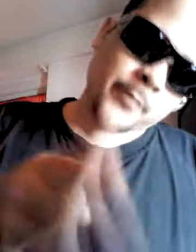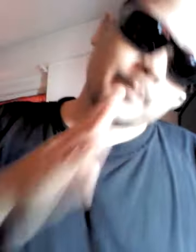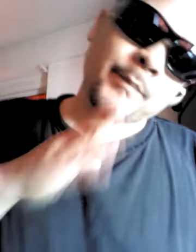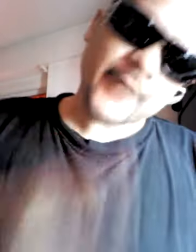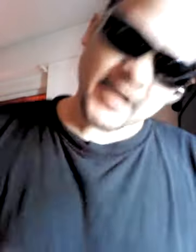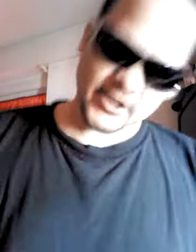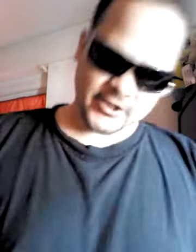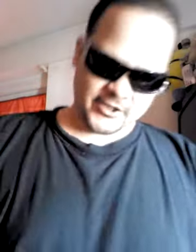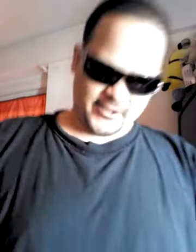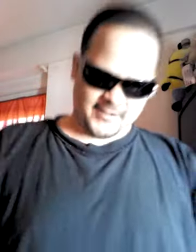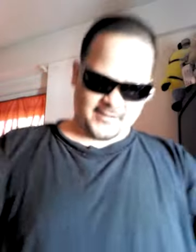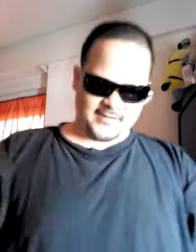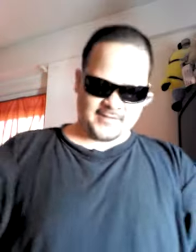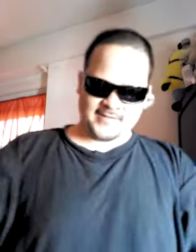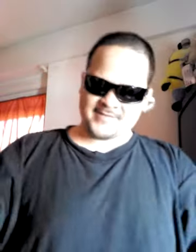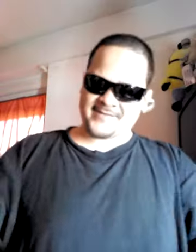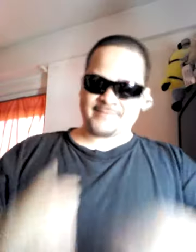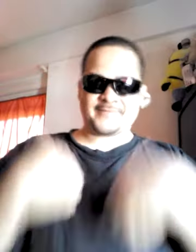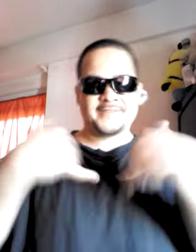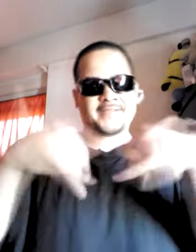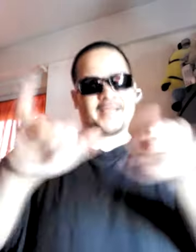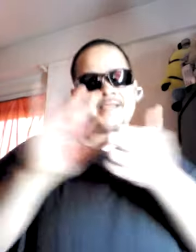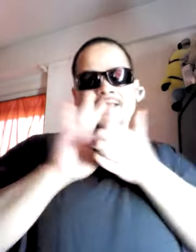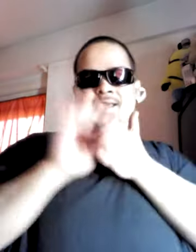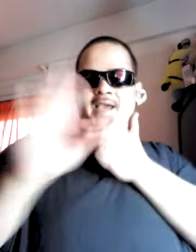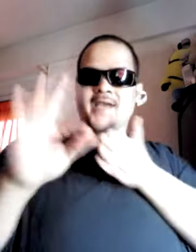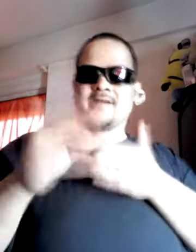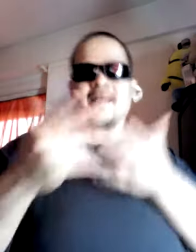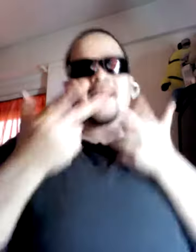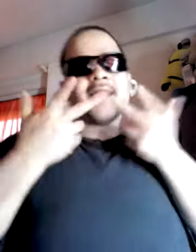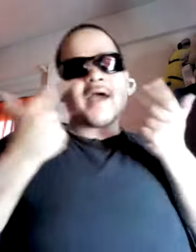in the house Niggas on the run in the motherfuckin'